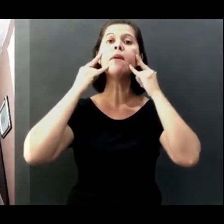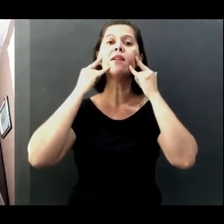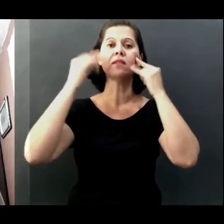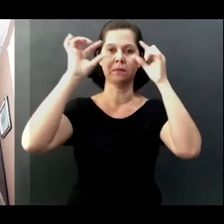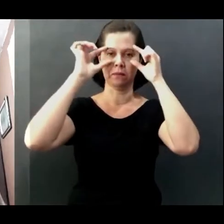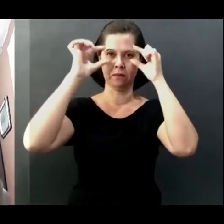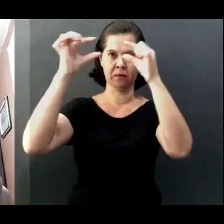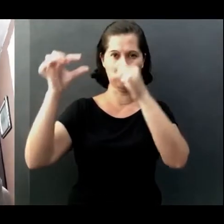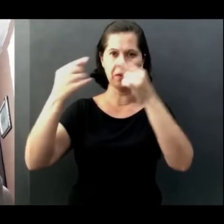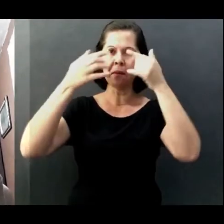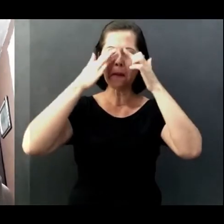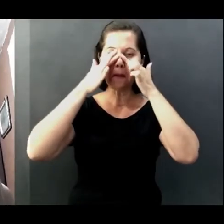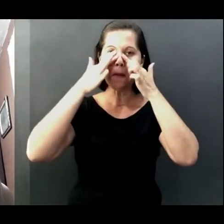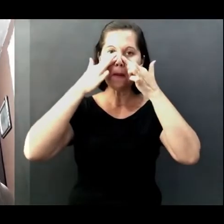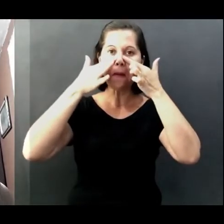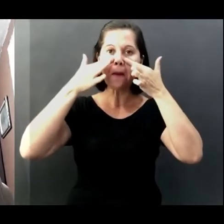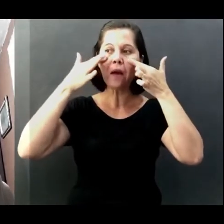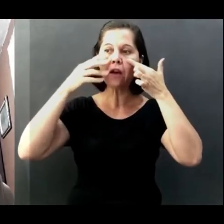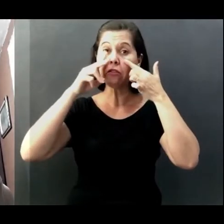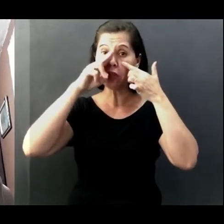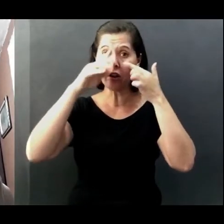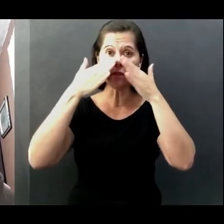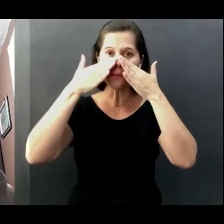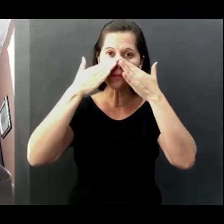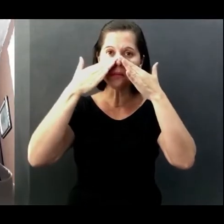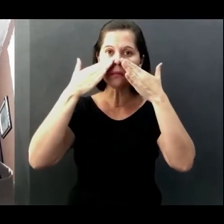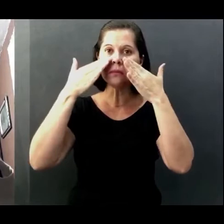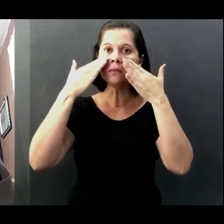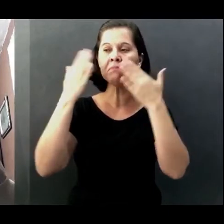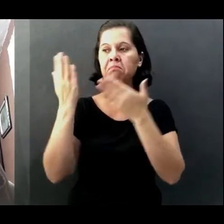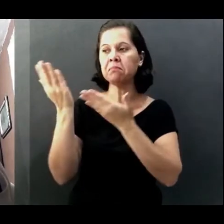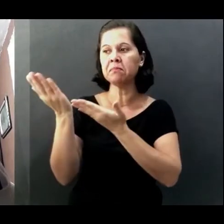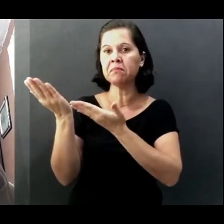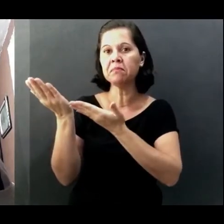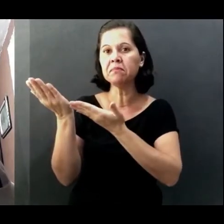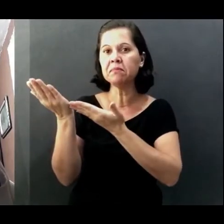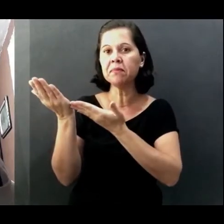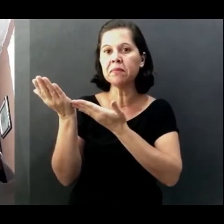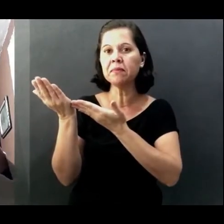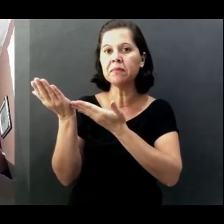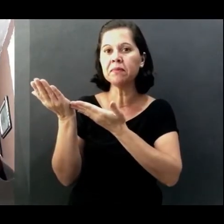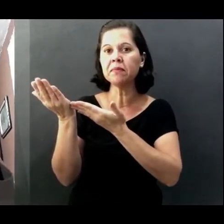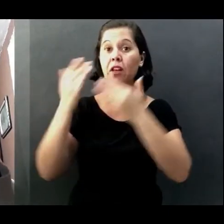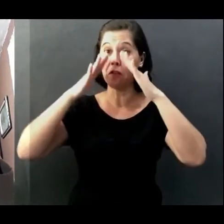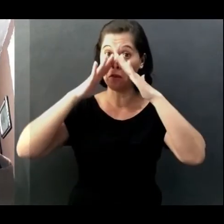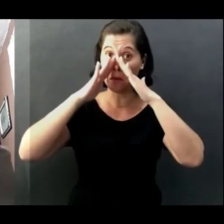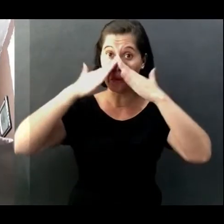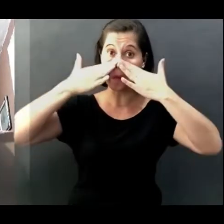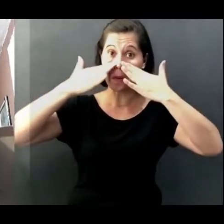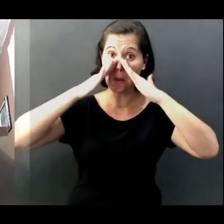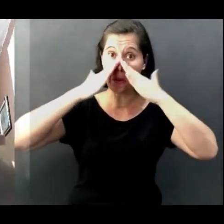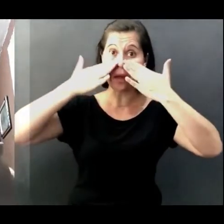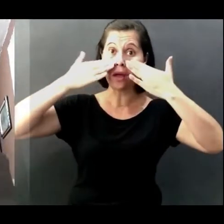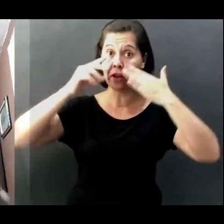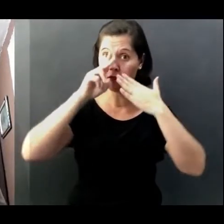Pretty well fitted, like this, pressuring it so it sticks to your skin and it's been working for